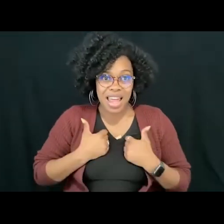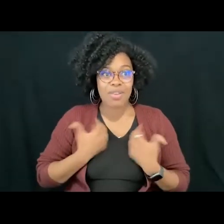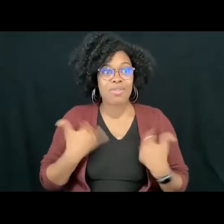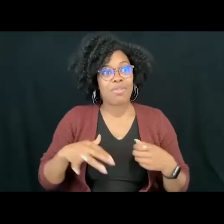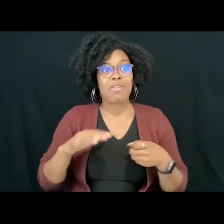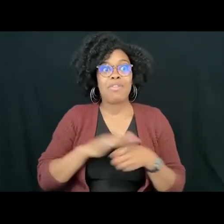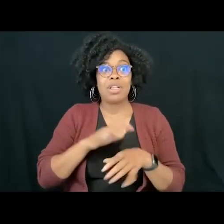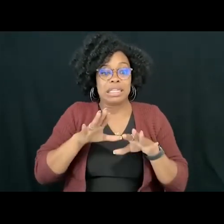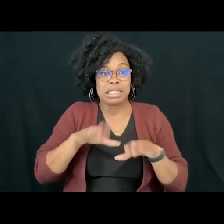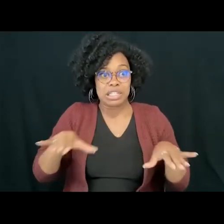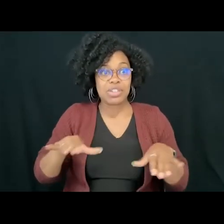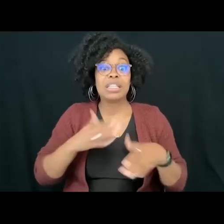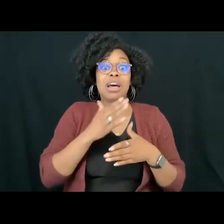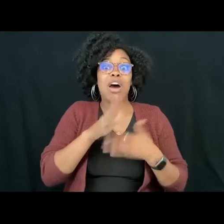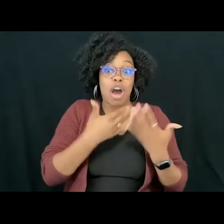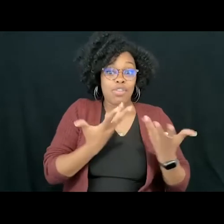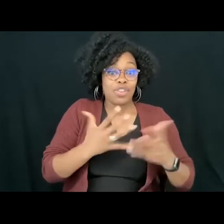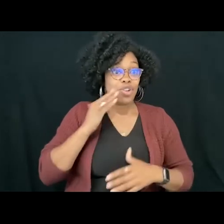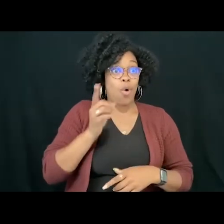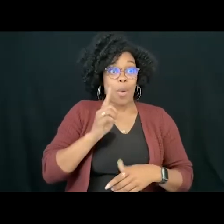from. Some know more. We are honored to have them join today.